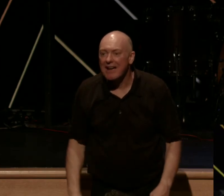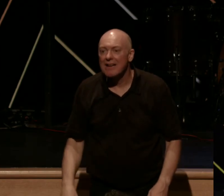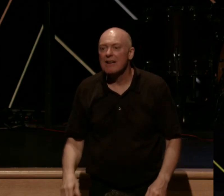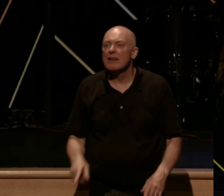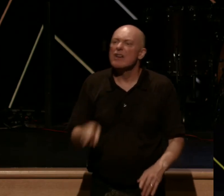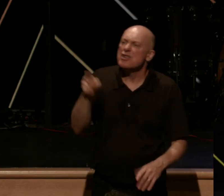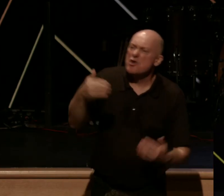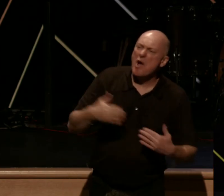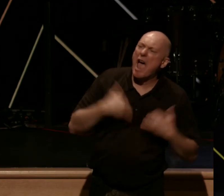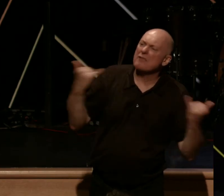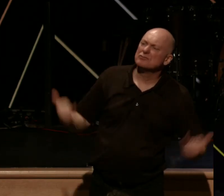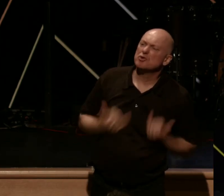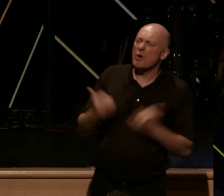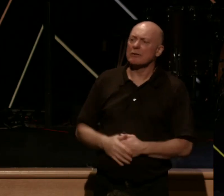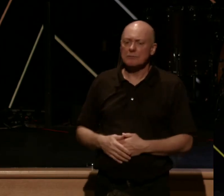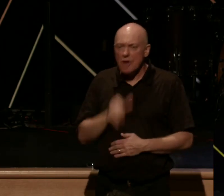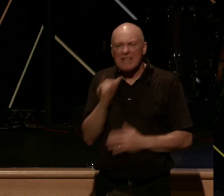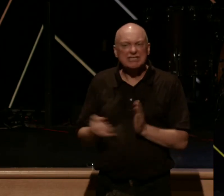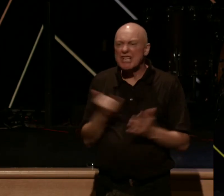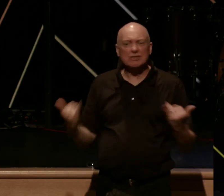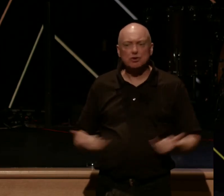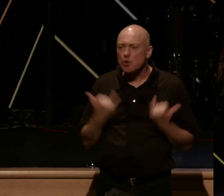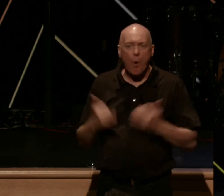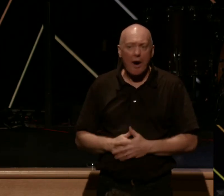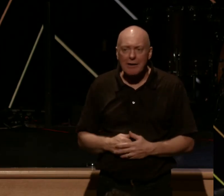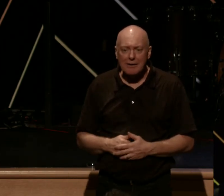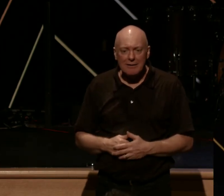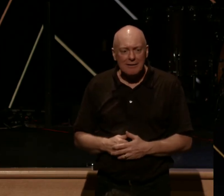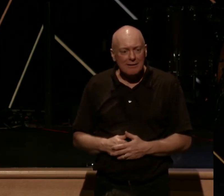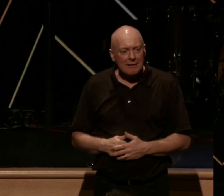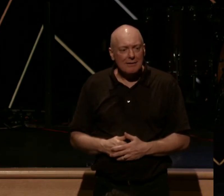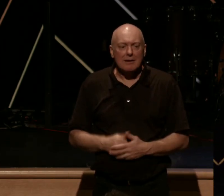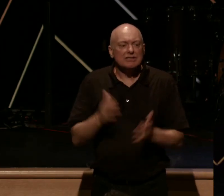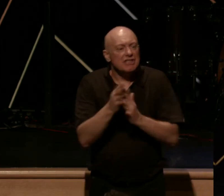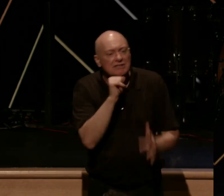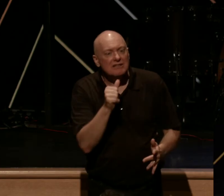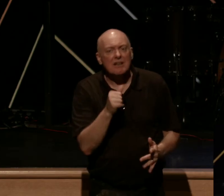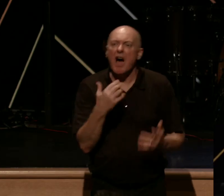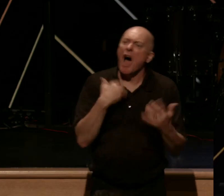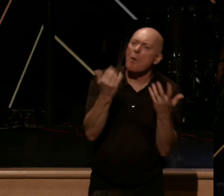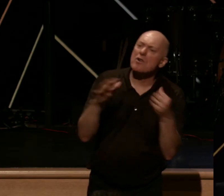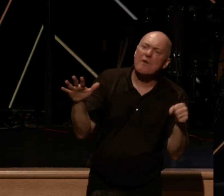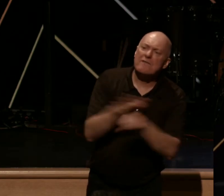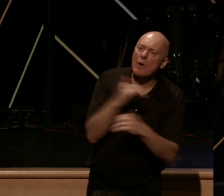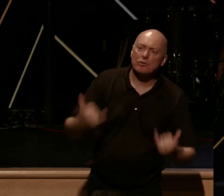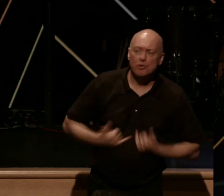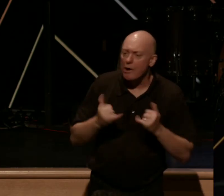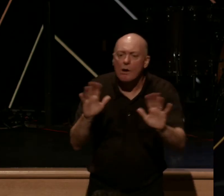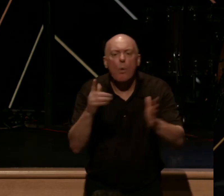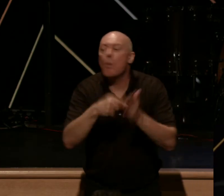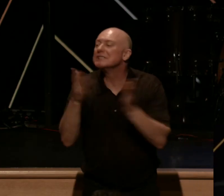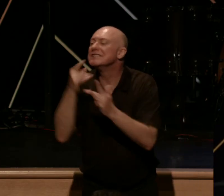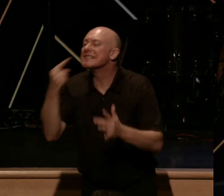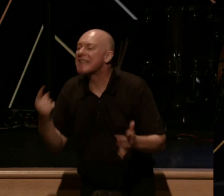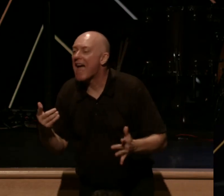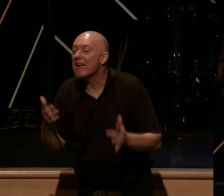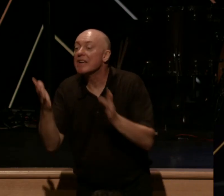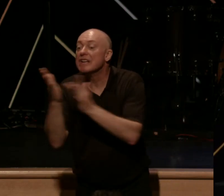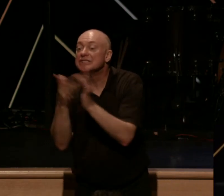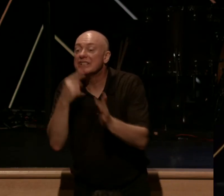have joy. And he doesn't just say that he wants us to be filled with joy. What does he say? He says this, that he